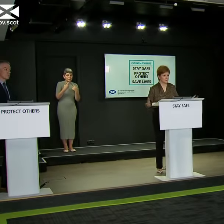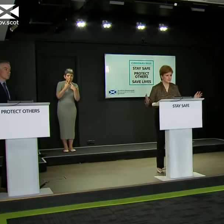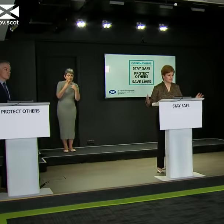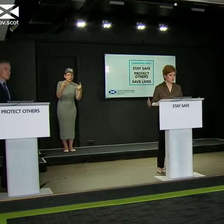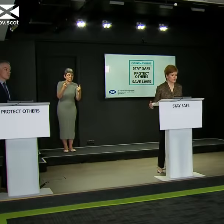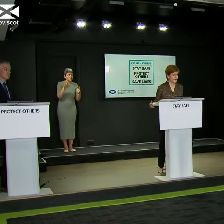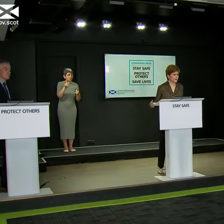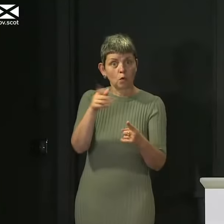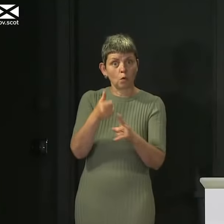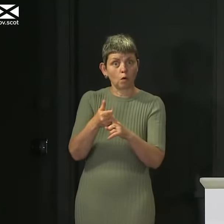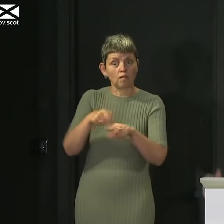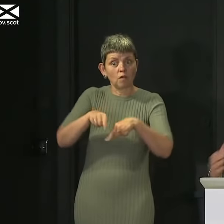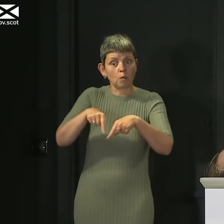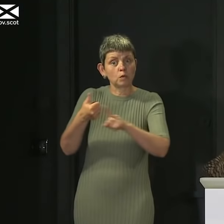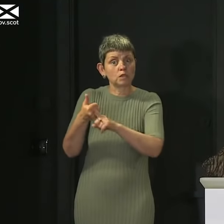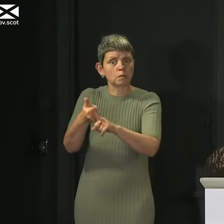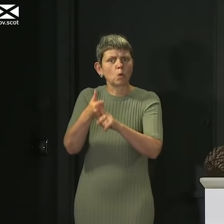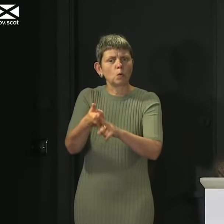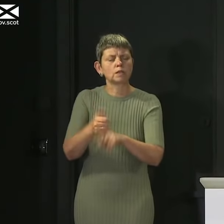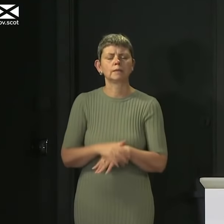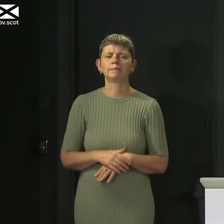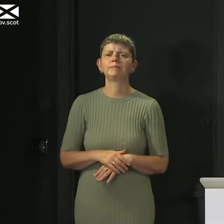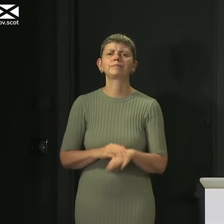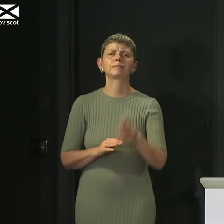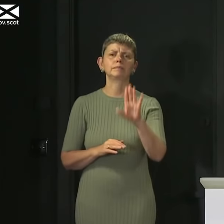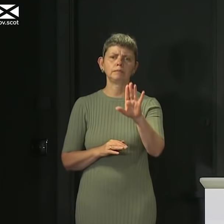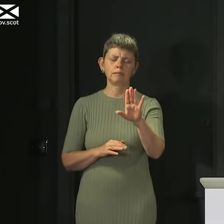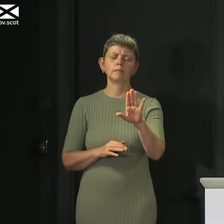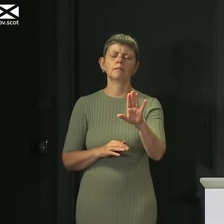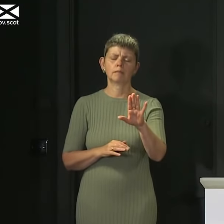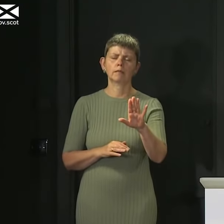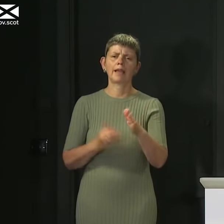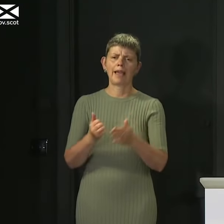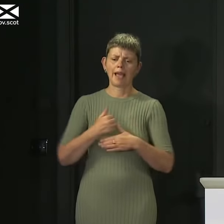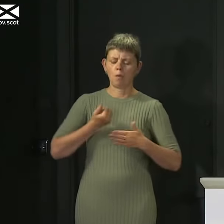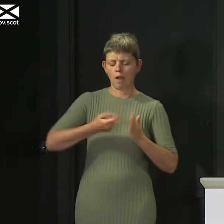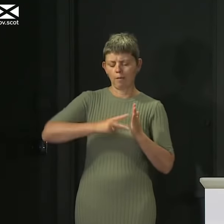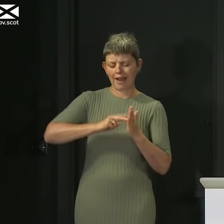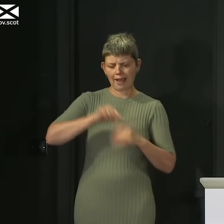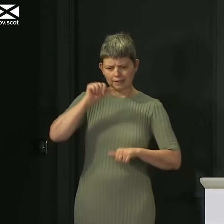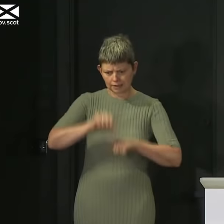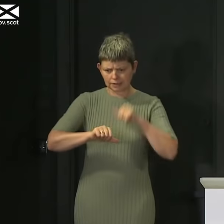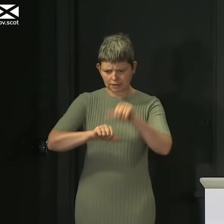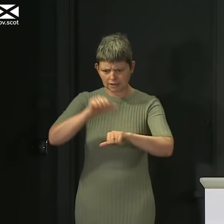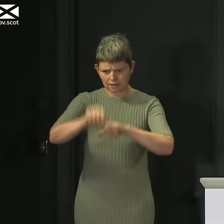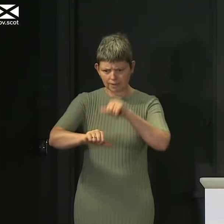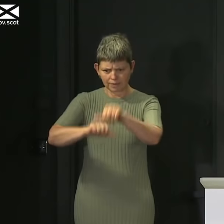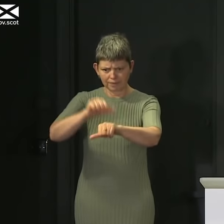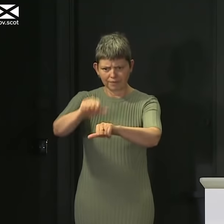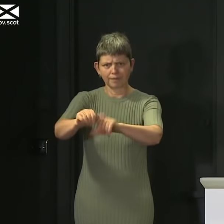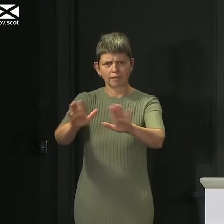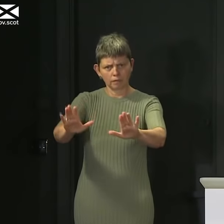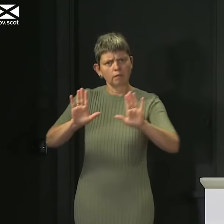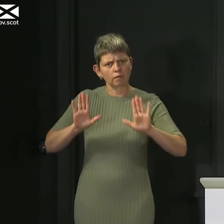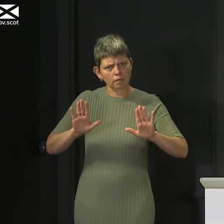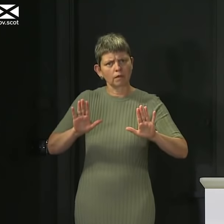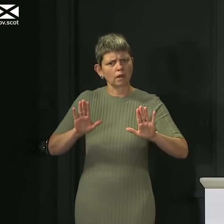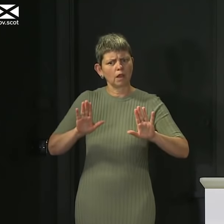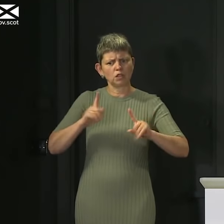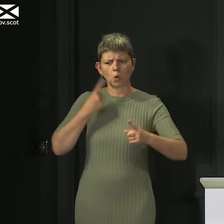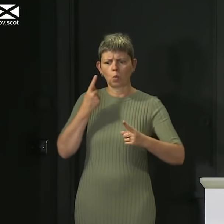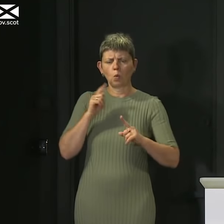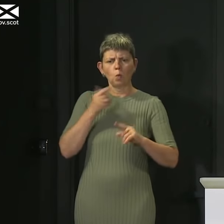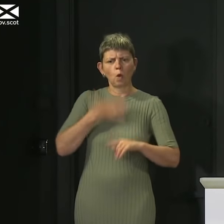Well, look, let's not get ahead of ourselves. Let's take each step in the route map as it comes. I hope that we won't see a repeat of what we've